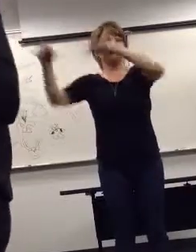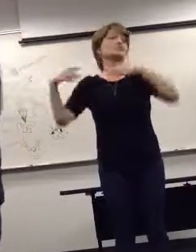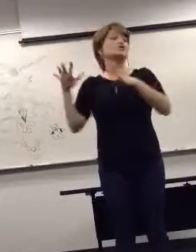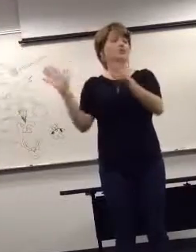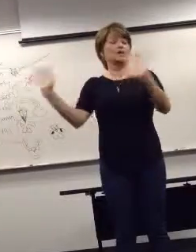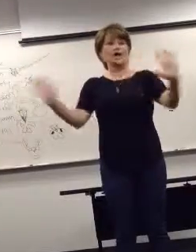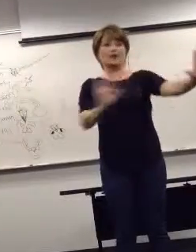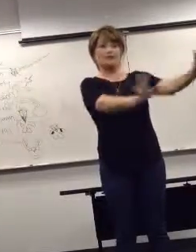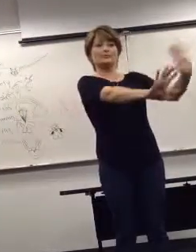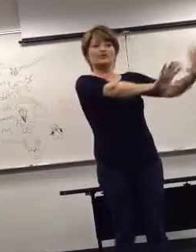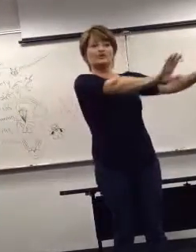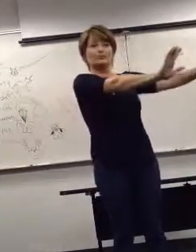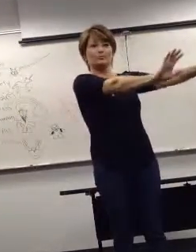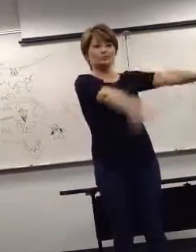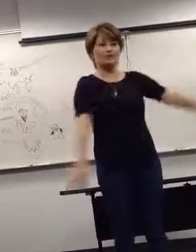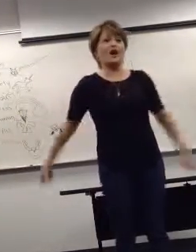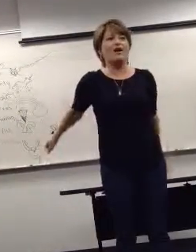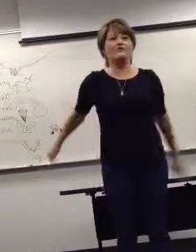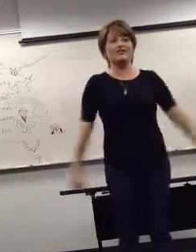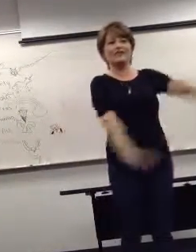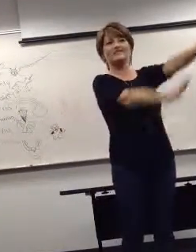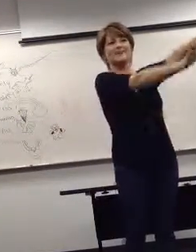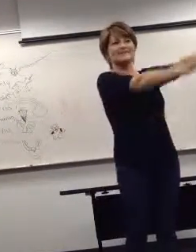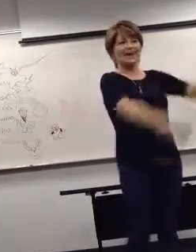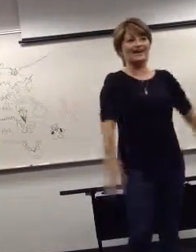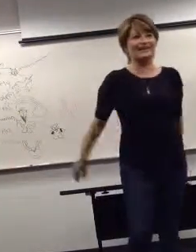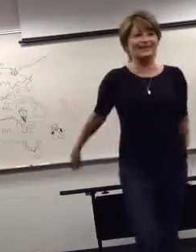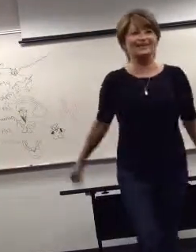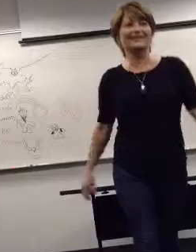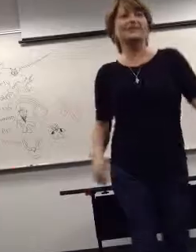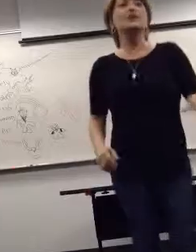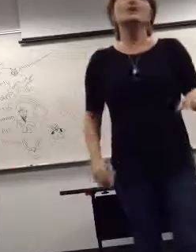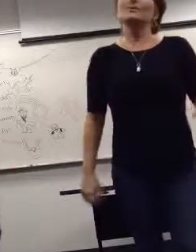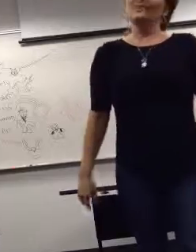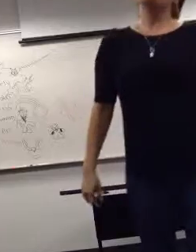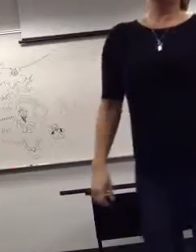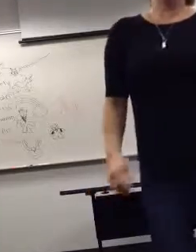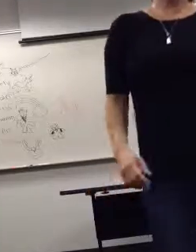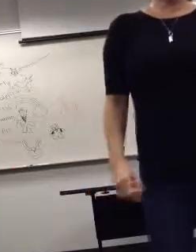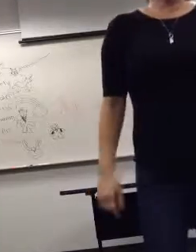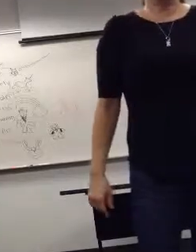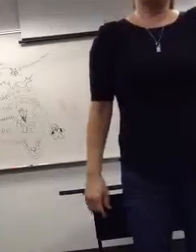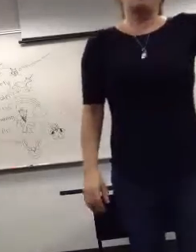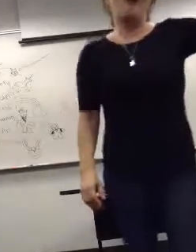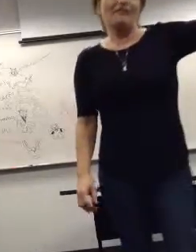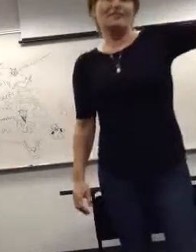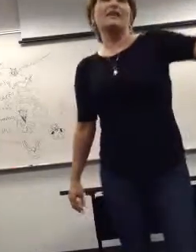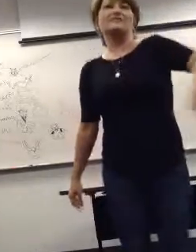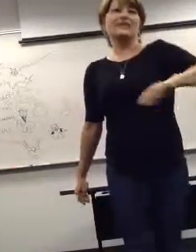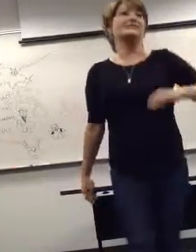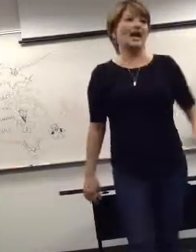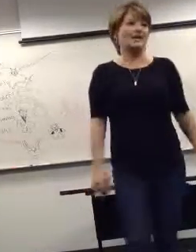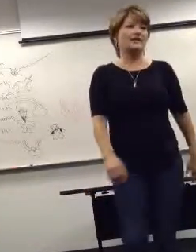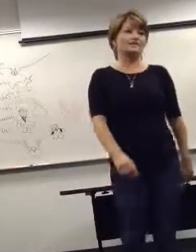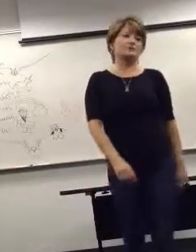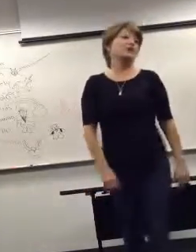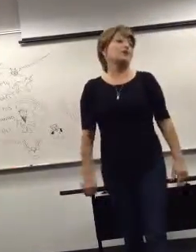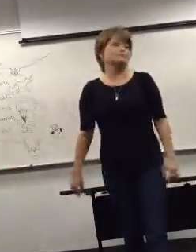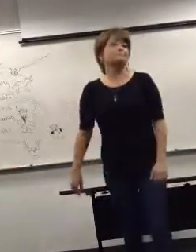feel it's a cluttered. I'm used to interpreters being off on the left-hand side over here. Is that something that we should usually do? Most of the time, we're off on the left-hand side of a speaker. Okay.